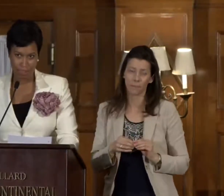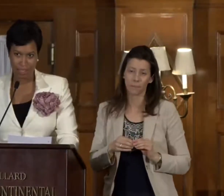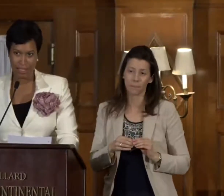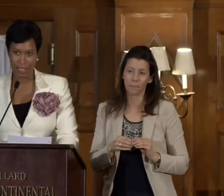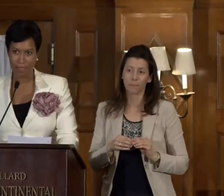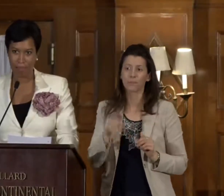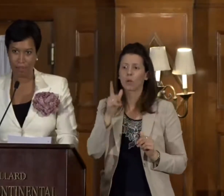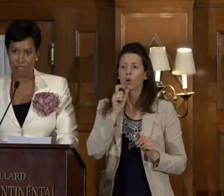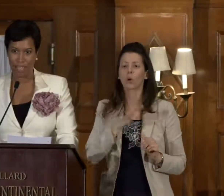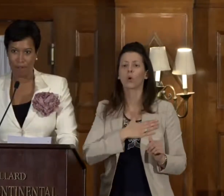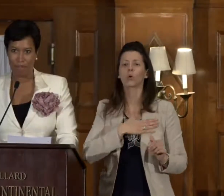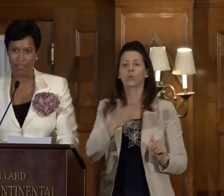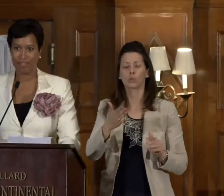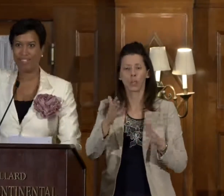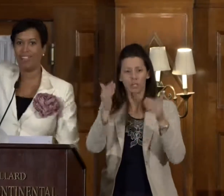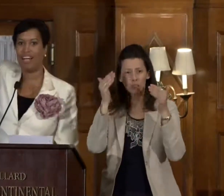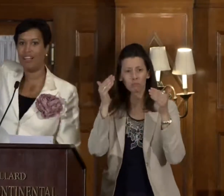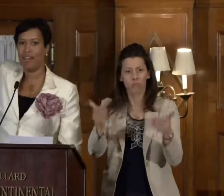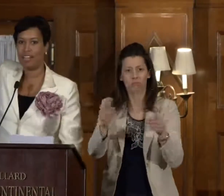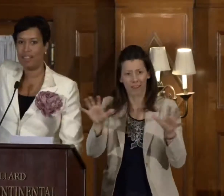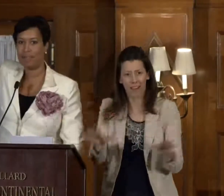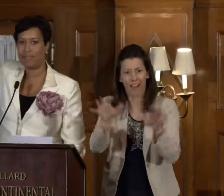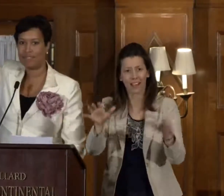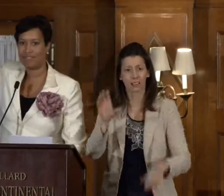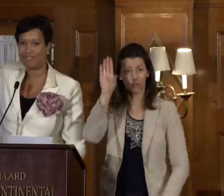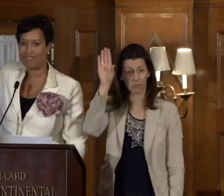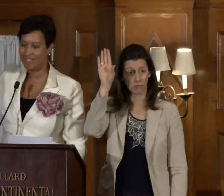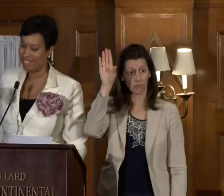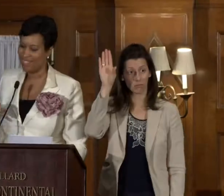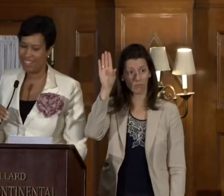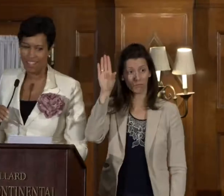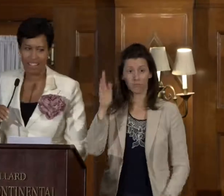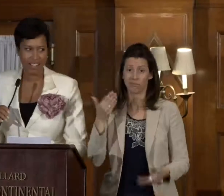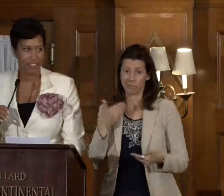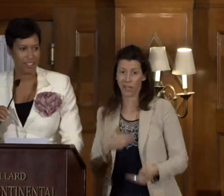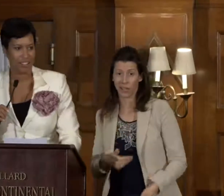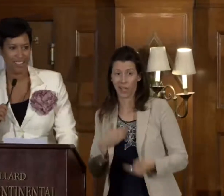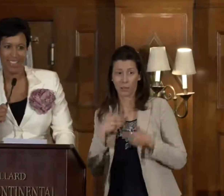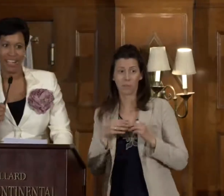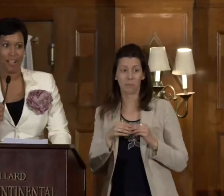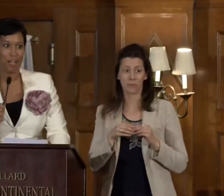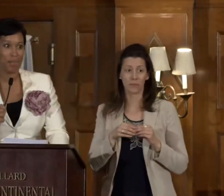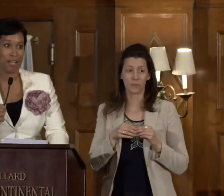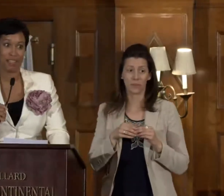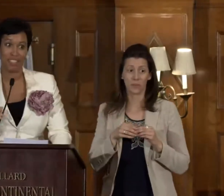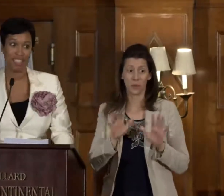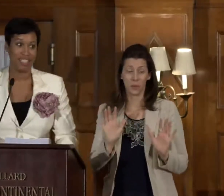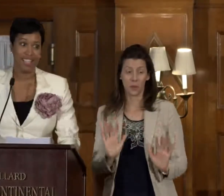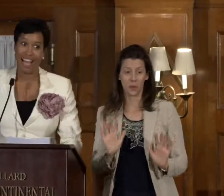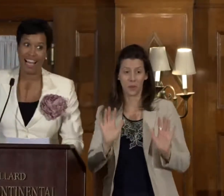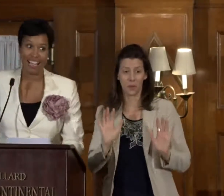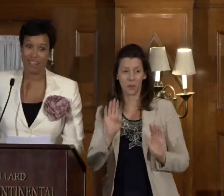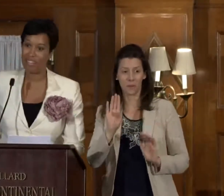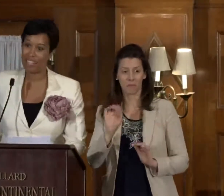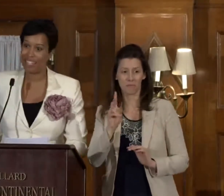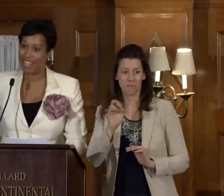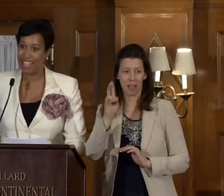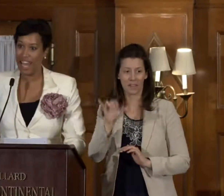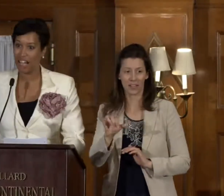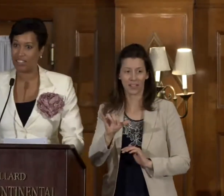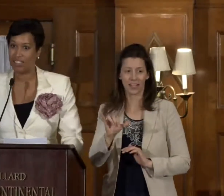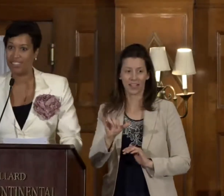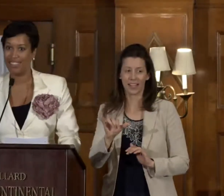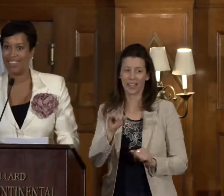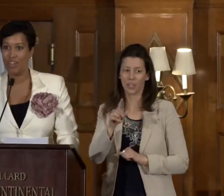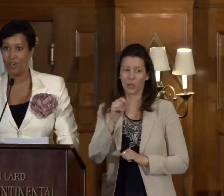Who's willing to take some bold steps? I know I am. Uh-oh. Uh-oh, Beverly. It wasn't